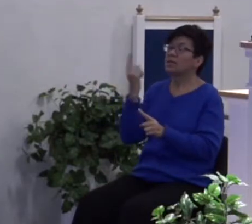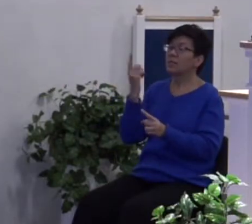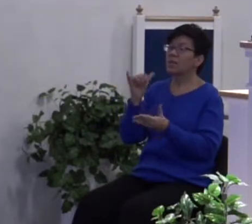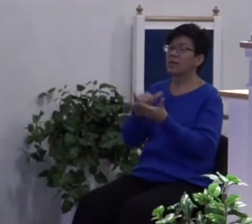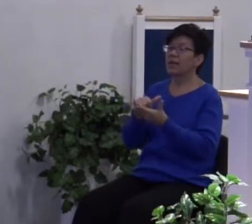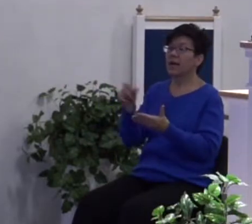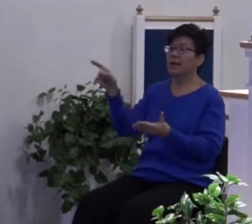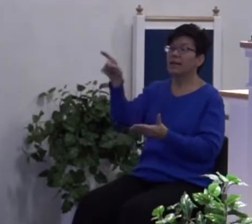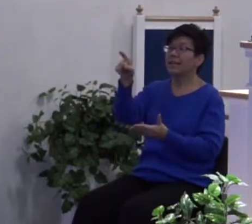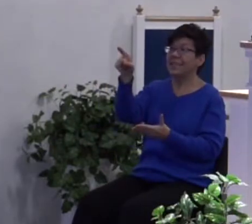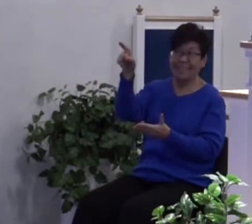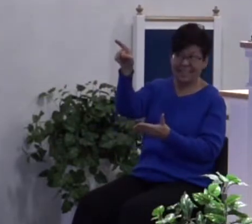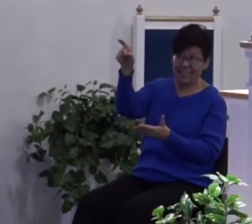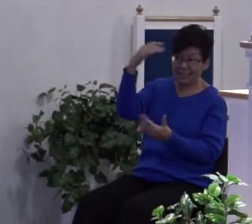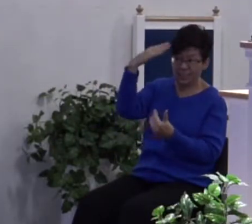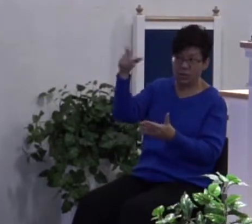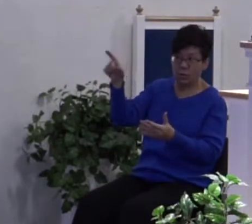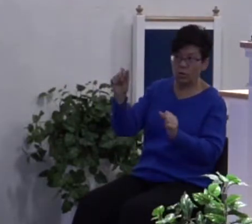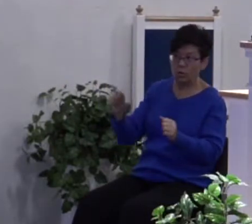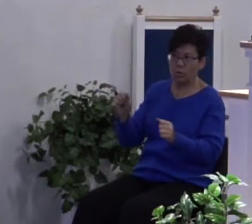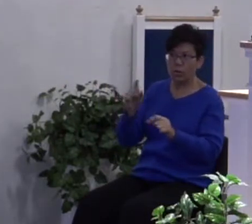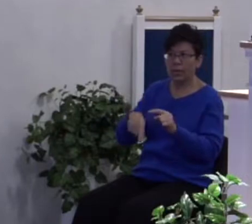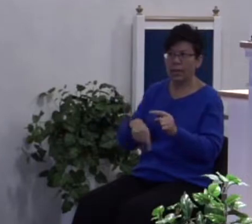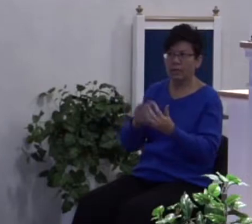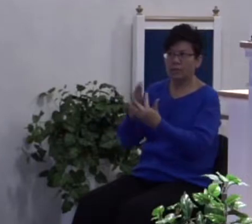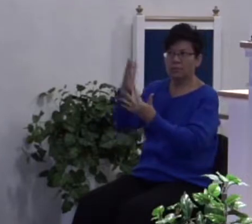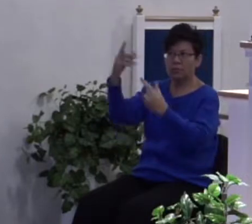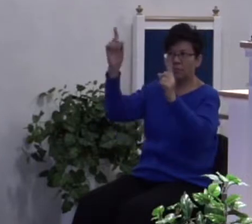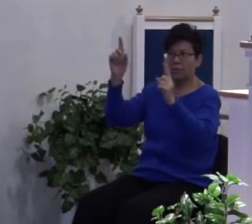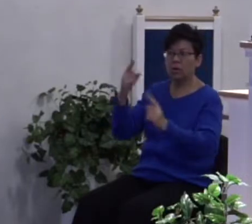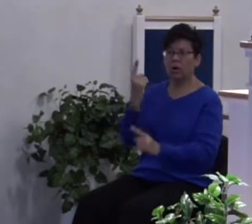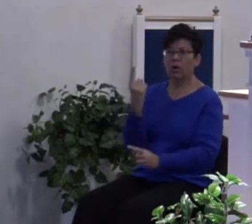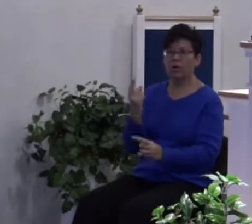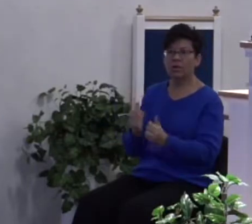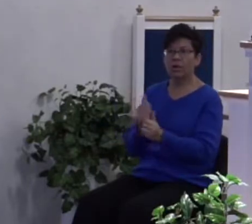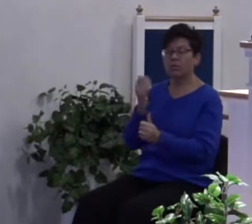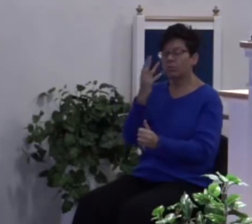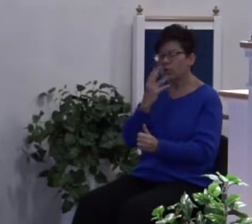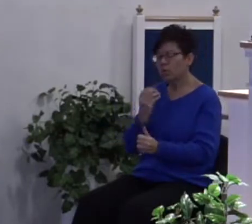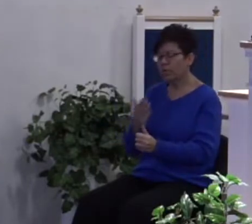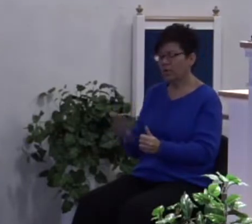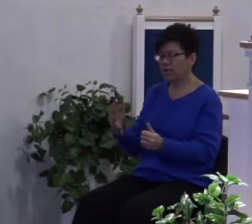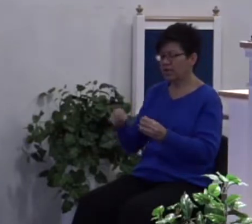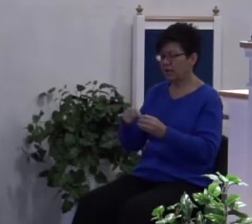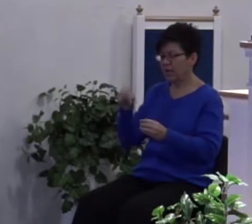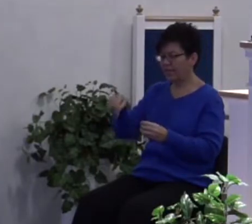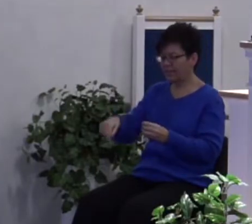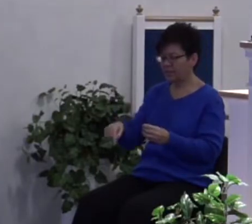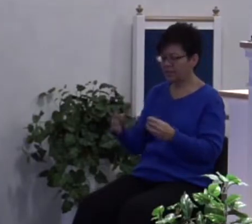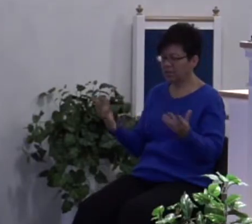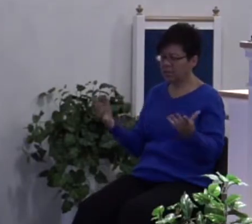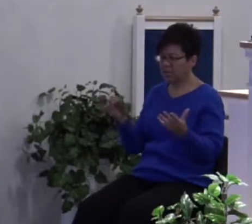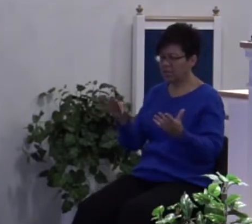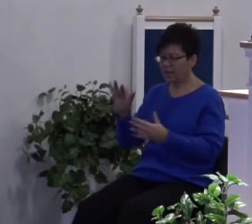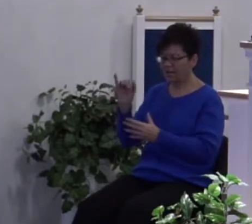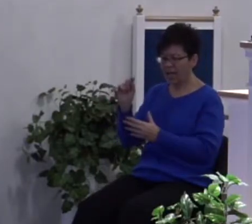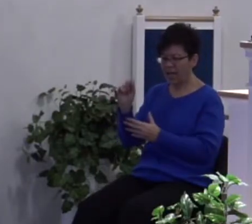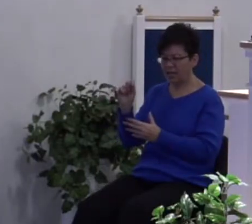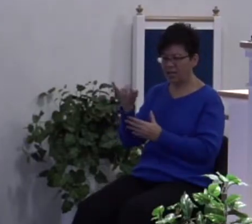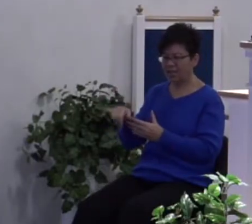he doesn't know that you can go through. And one of the most beautiful things about this is the fact that he didn't